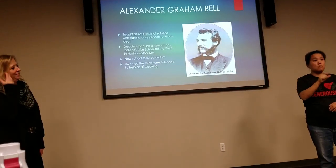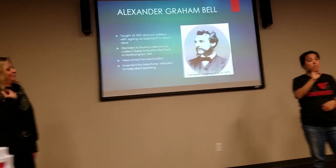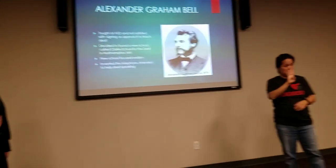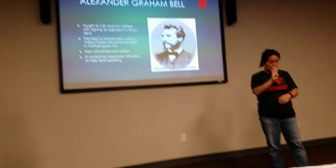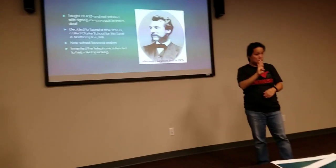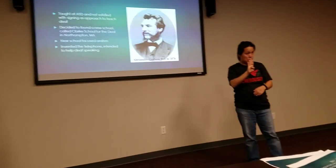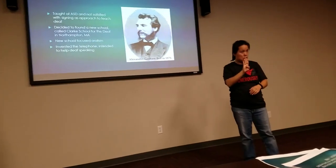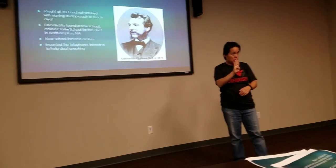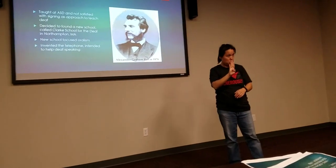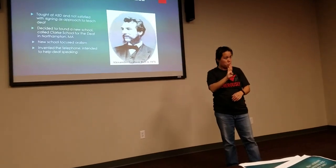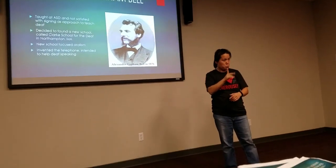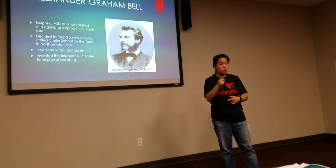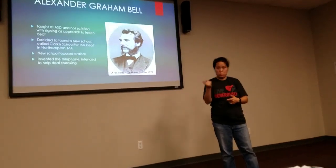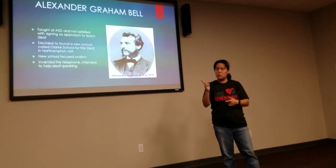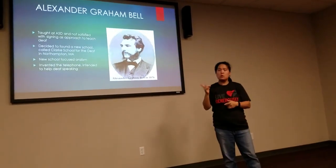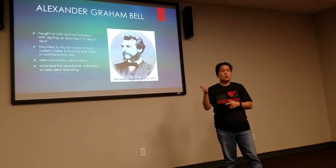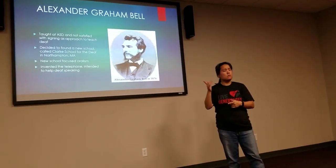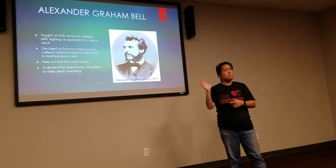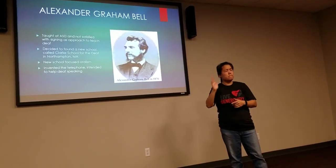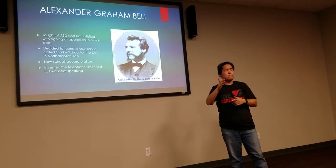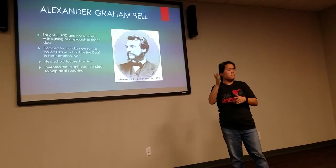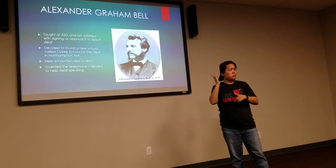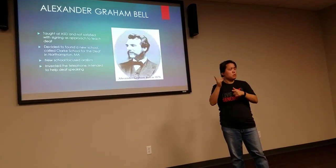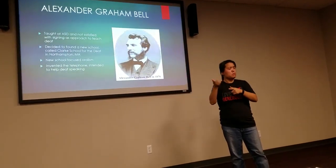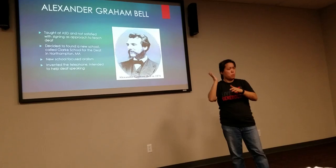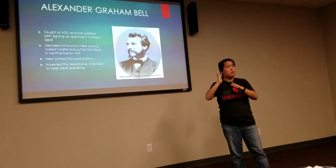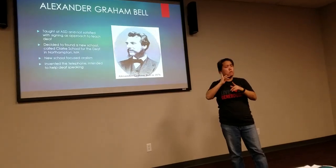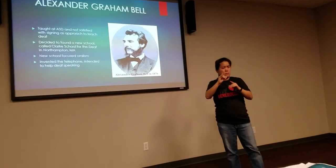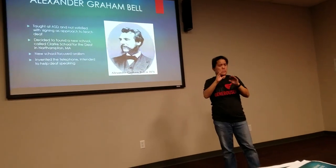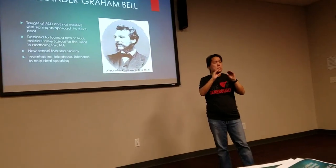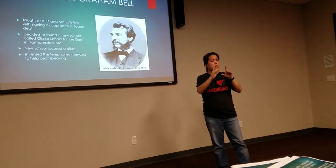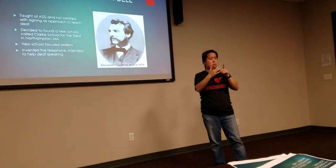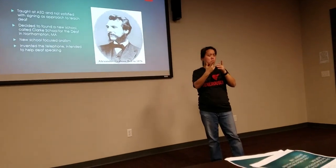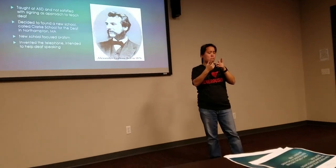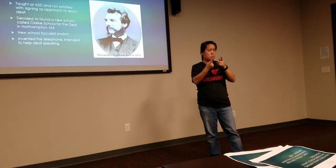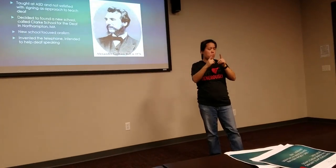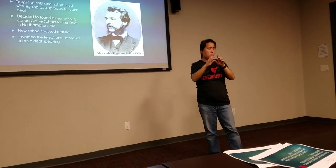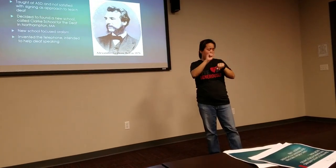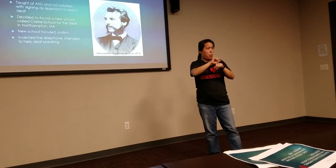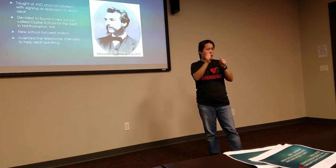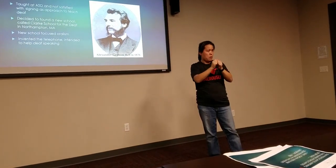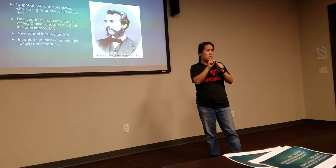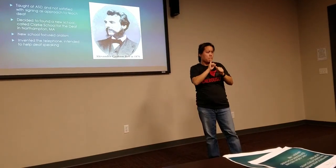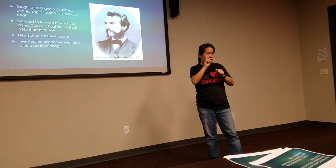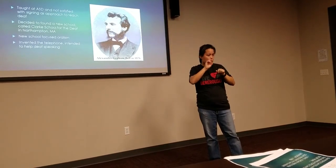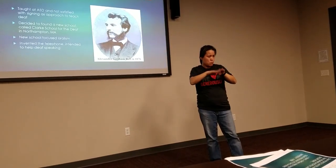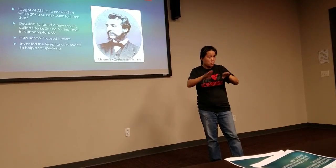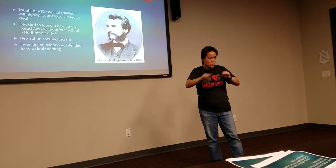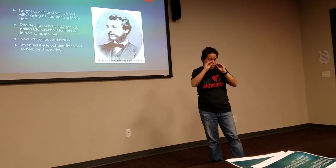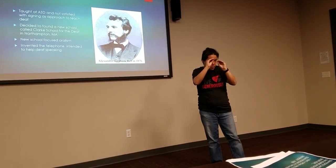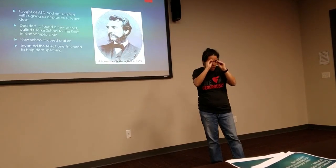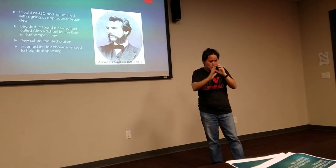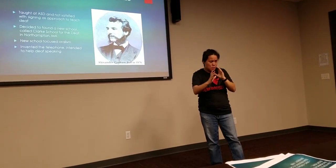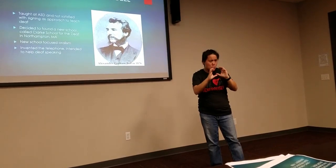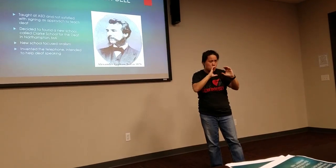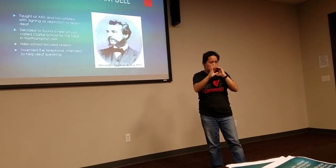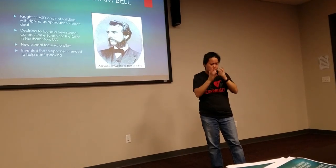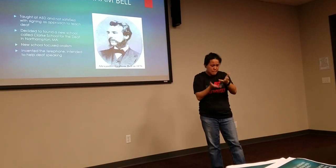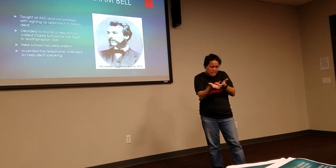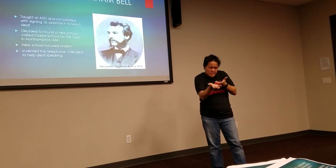Alexander Graham Bell. Alexander Graham Bell is a name familiar to you. He worked as a teacher of